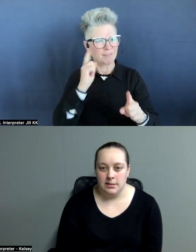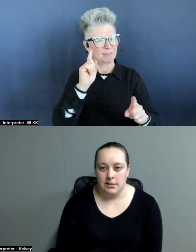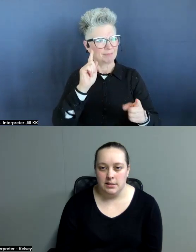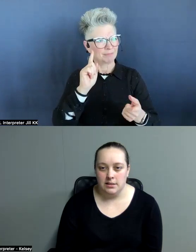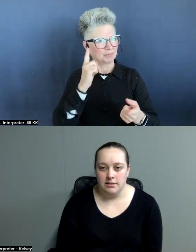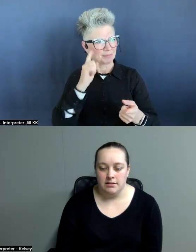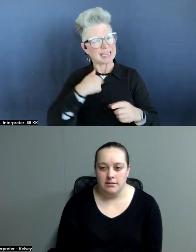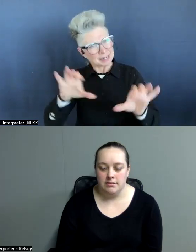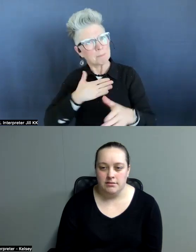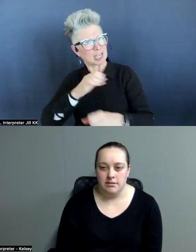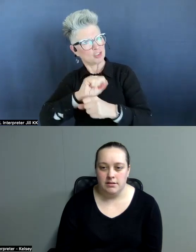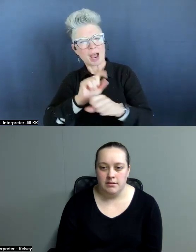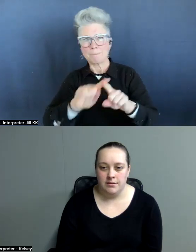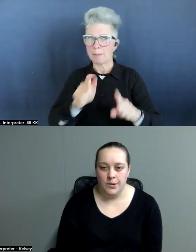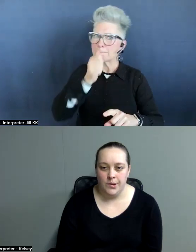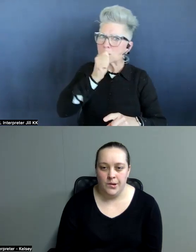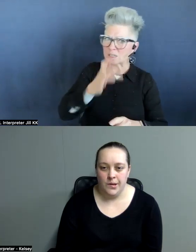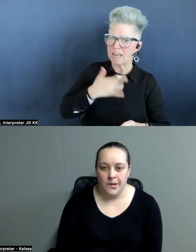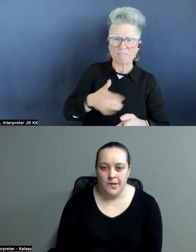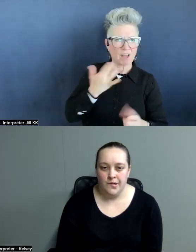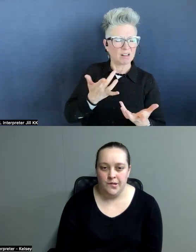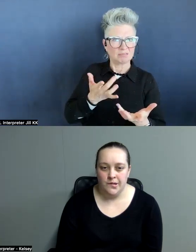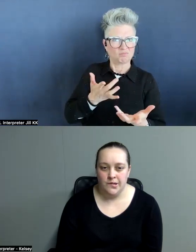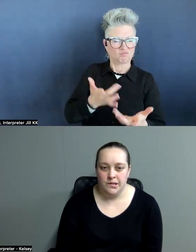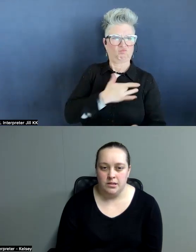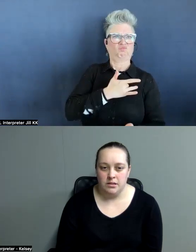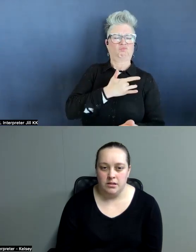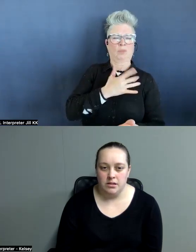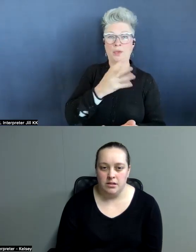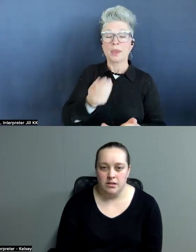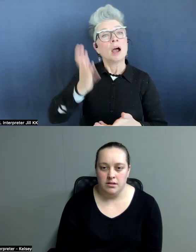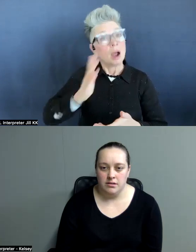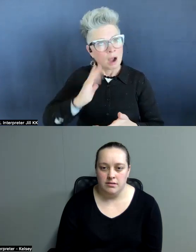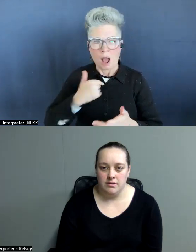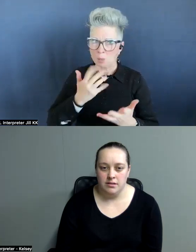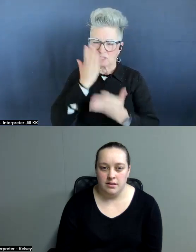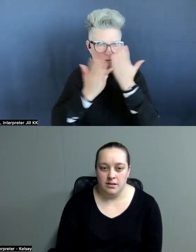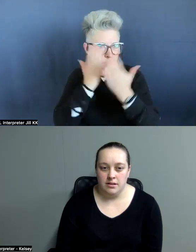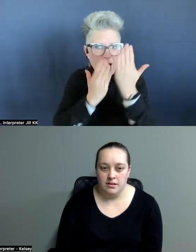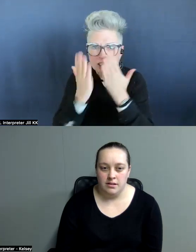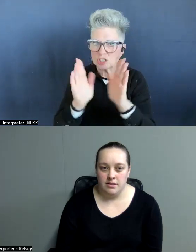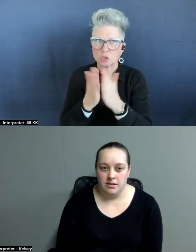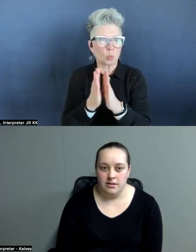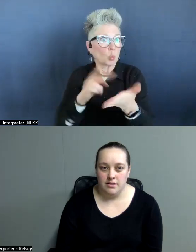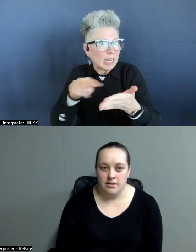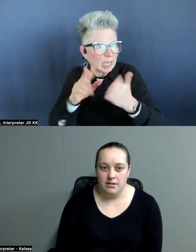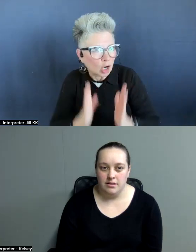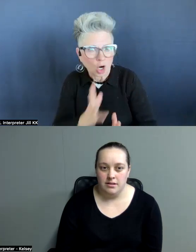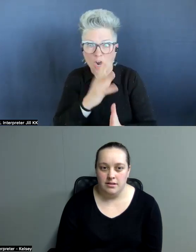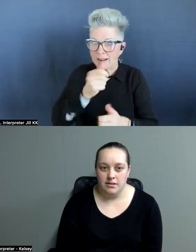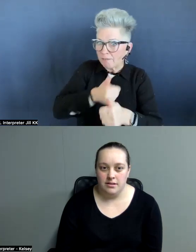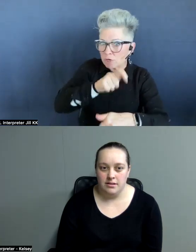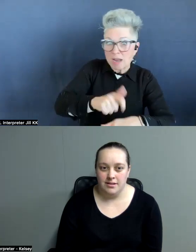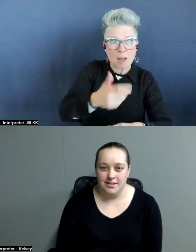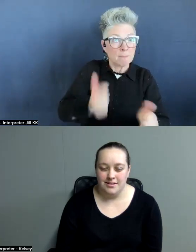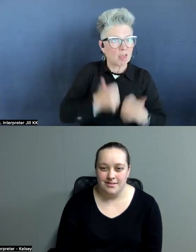And so, you know, I had always been a voracious reader. And when things went bad in my life, exactly every single time, I would grab a book.